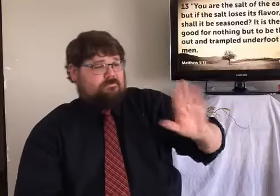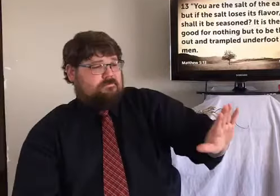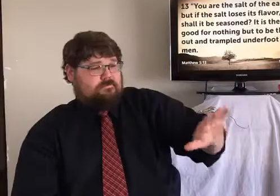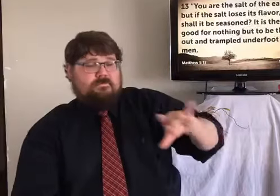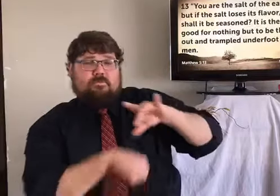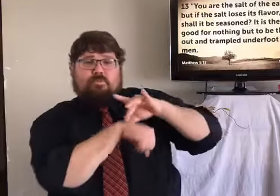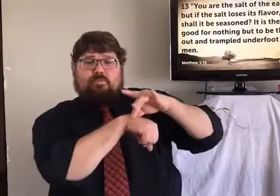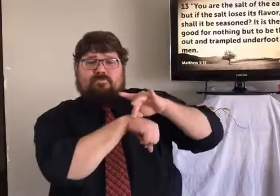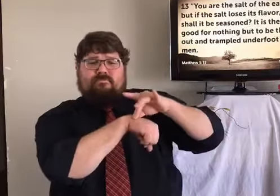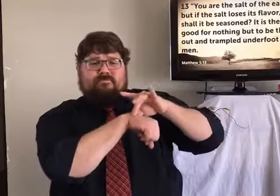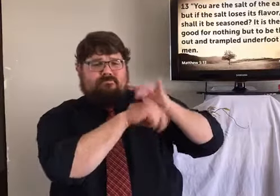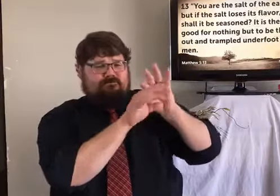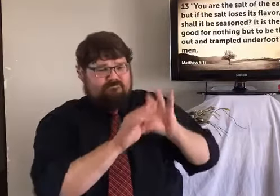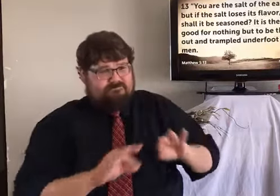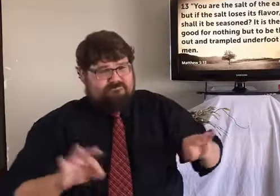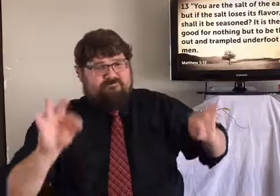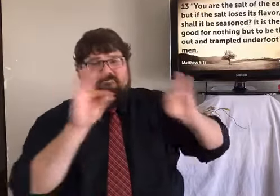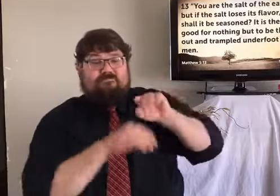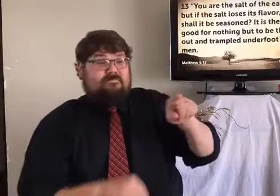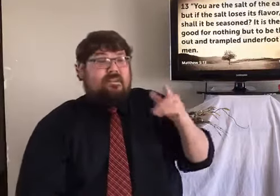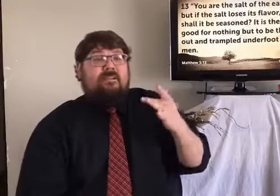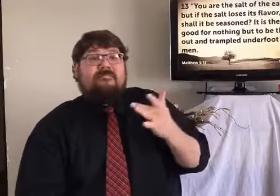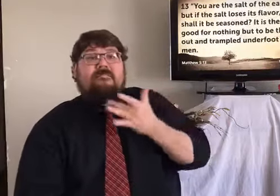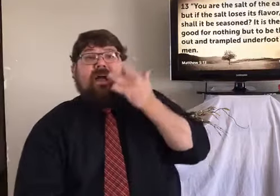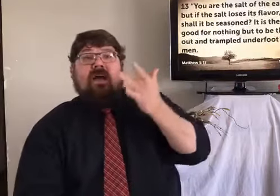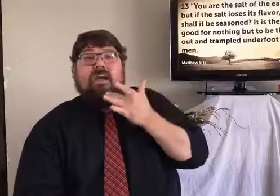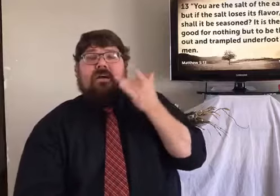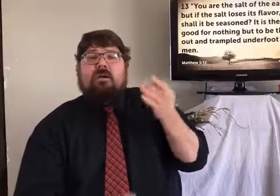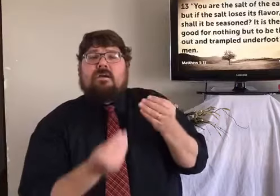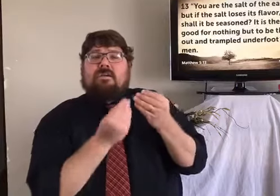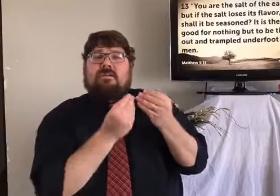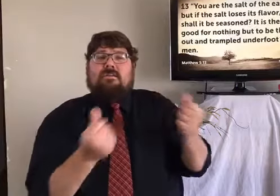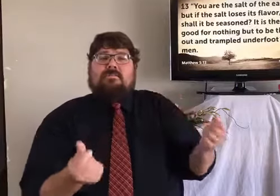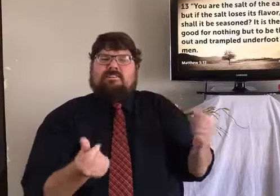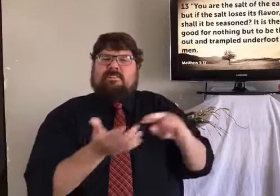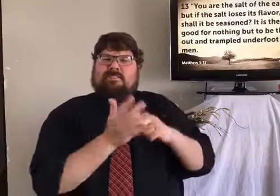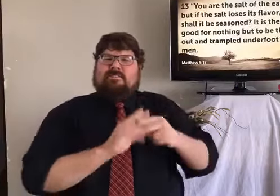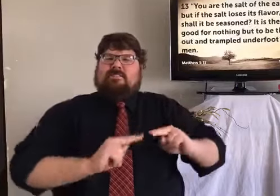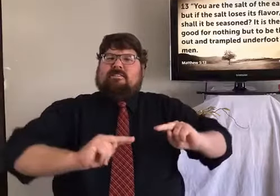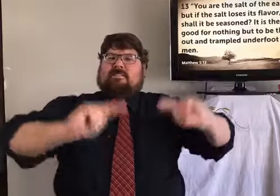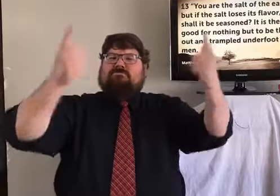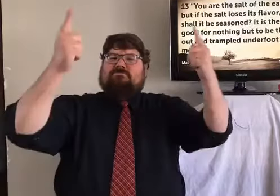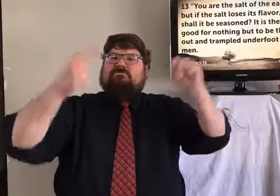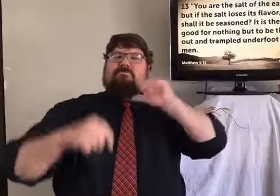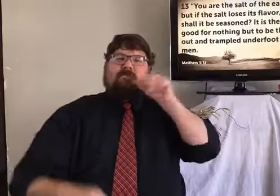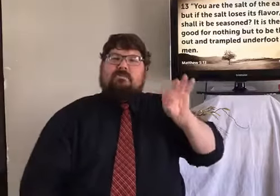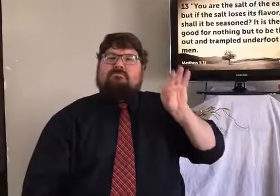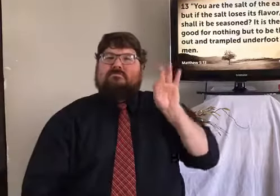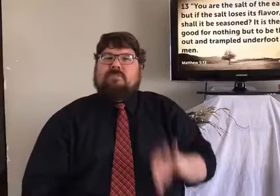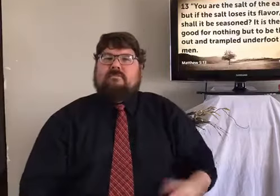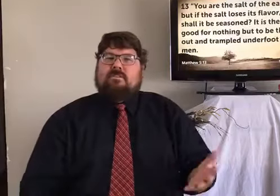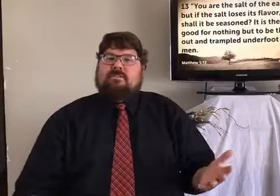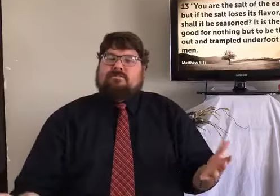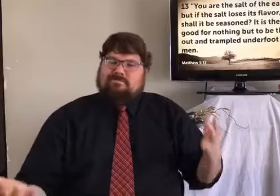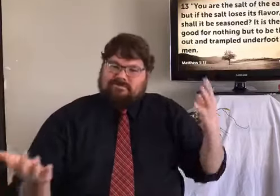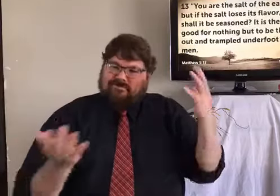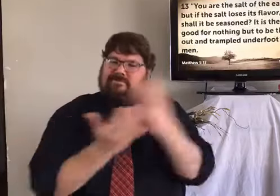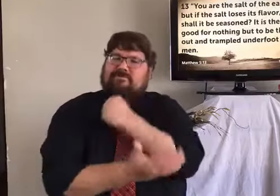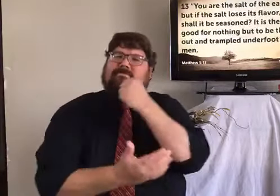time in closing. It says, you, you and I are the salt of the earth. But if the salt loses its